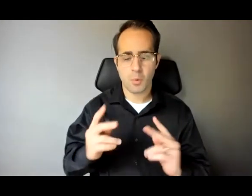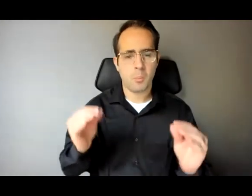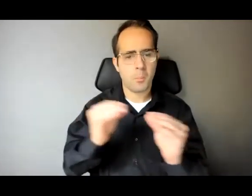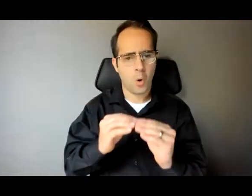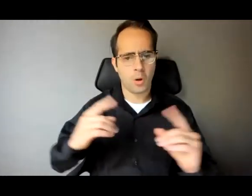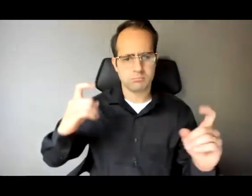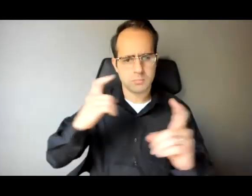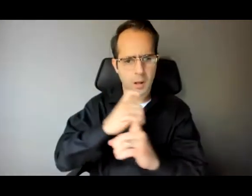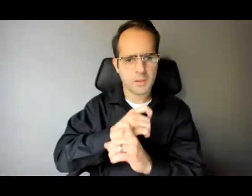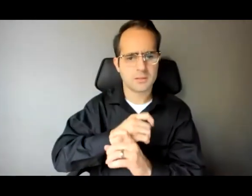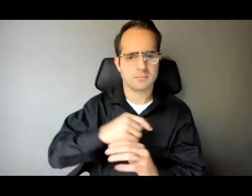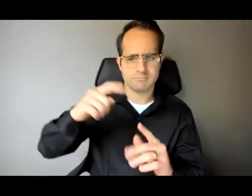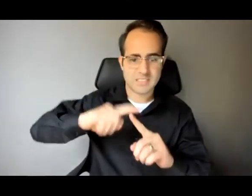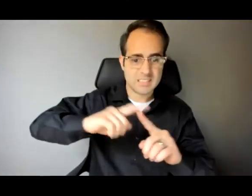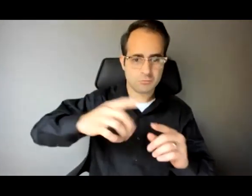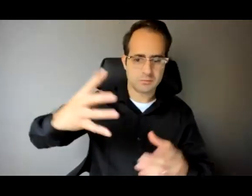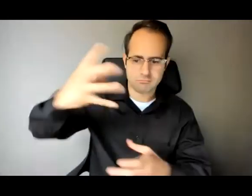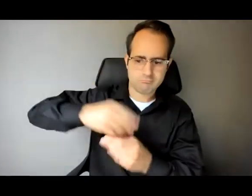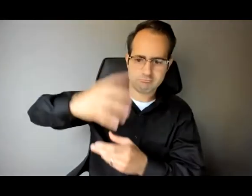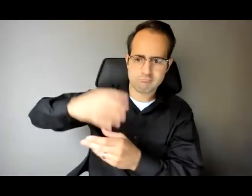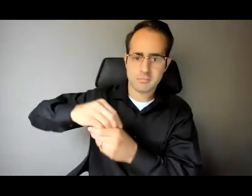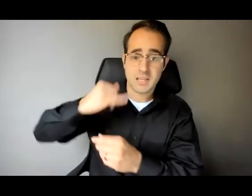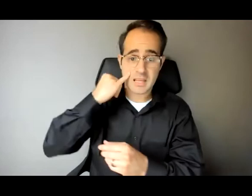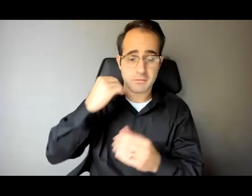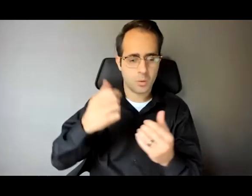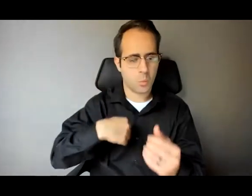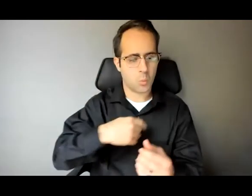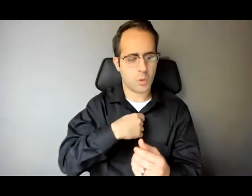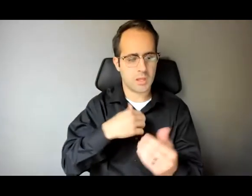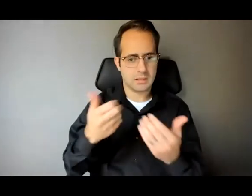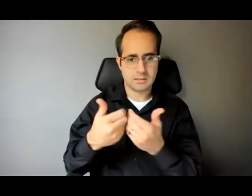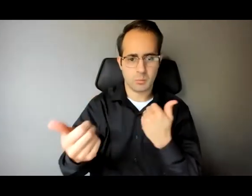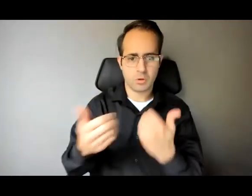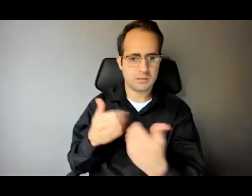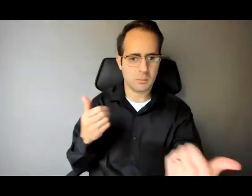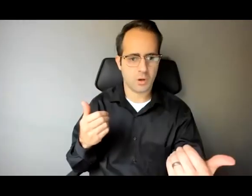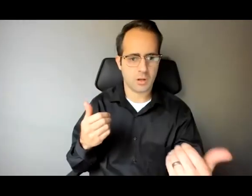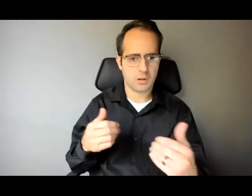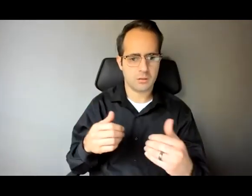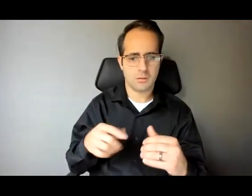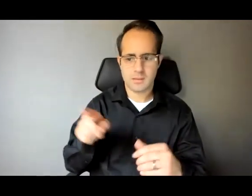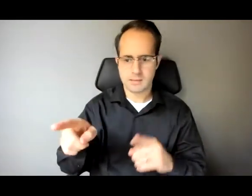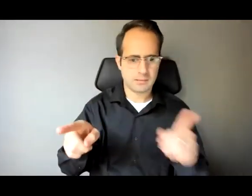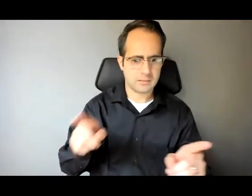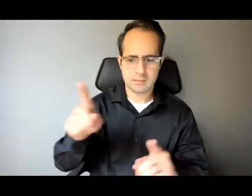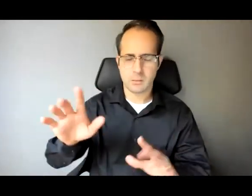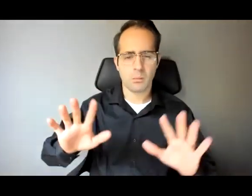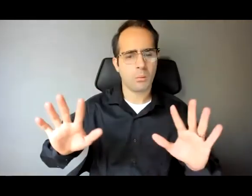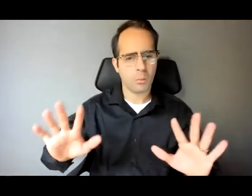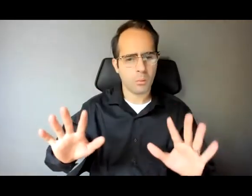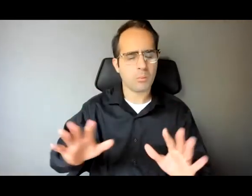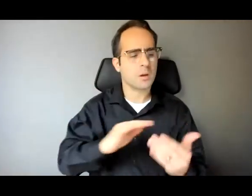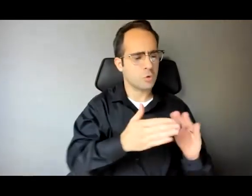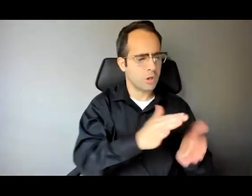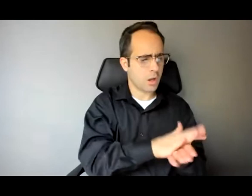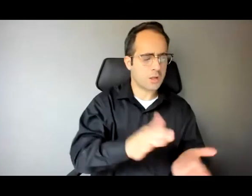that and I think until we break away from these binaries which community colleges can allow us to do I think we're going to continue to have it be